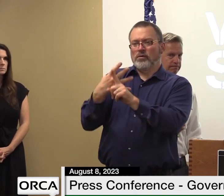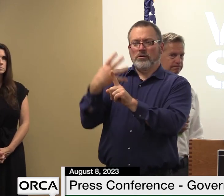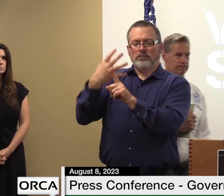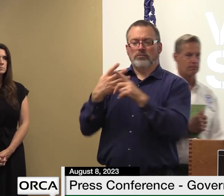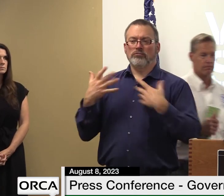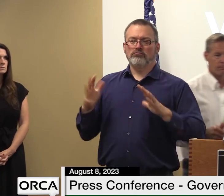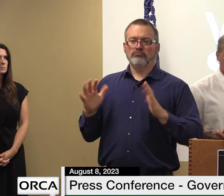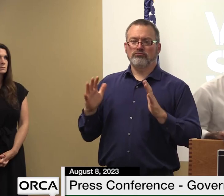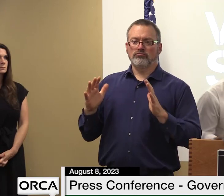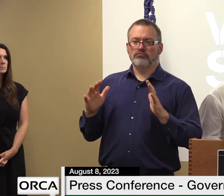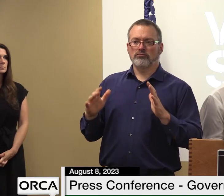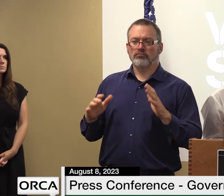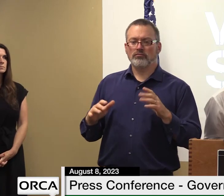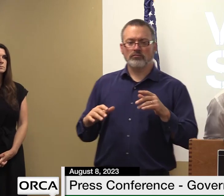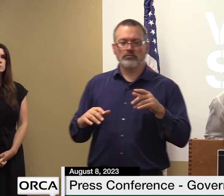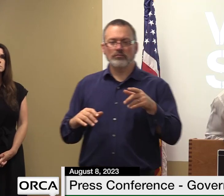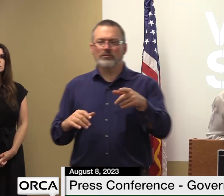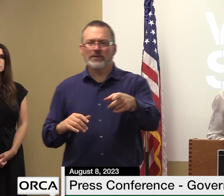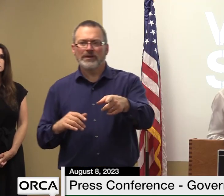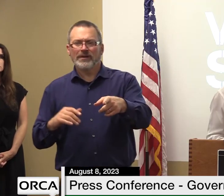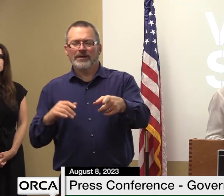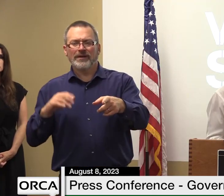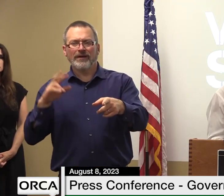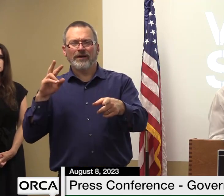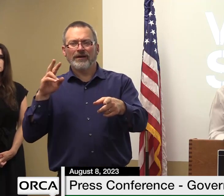online sir